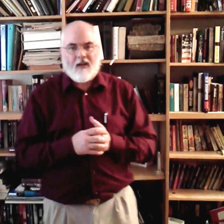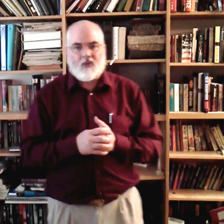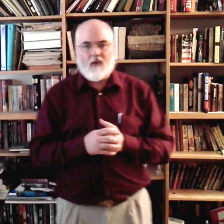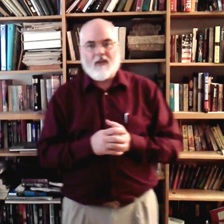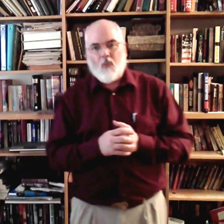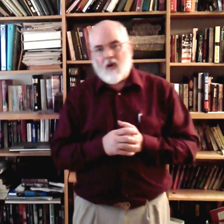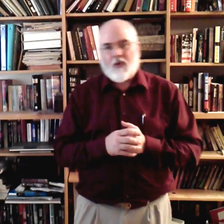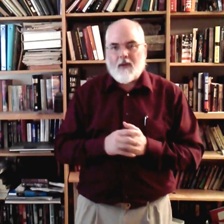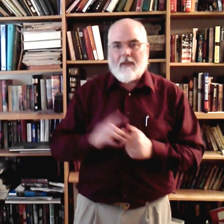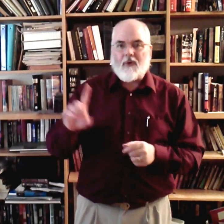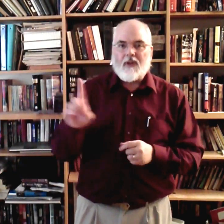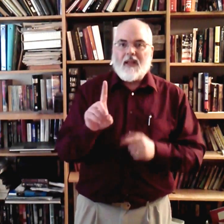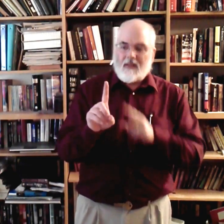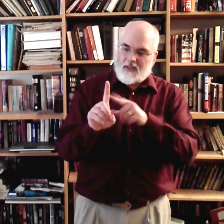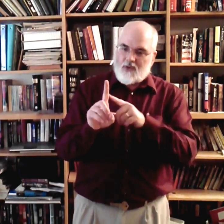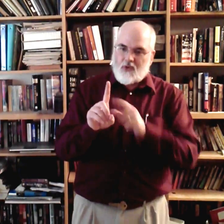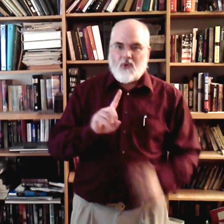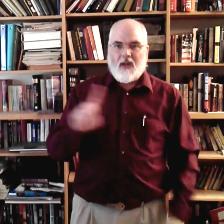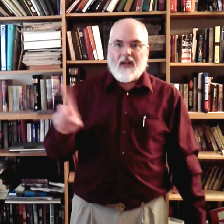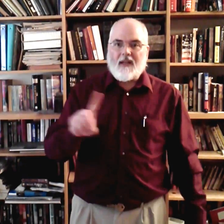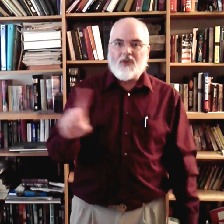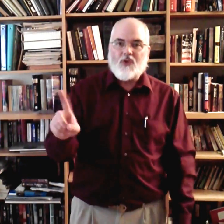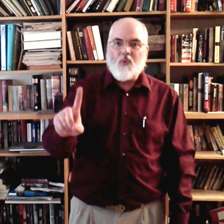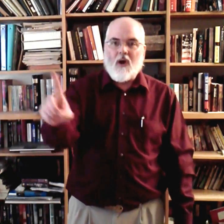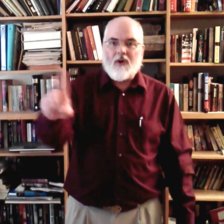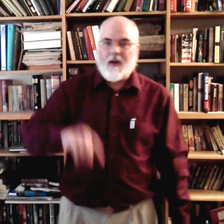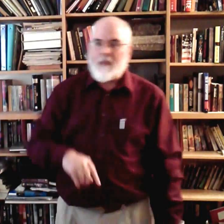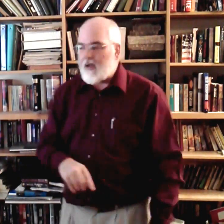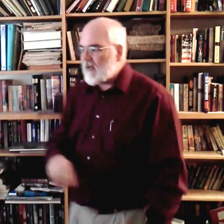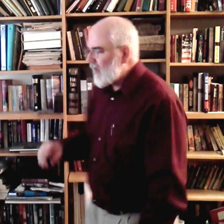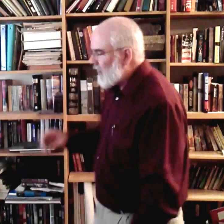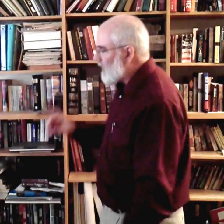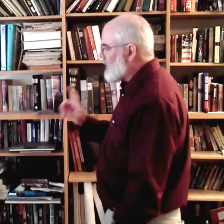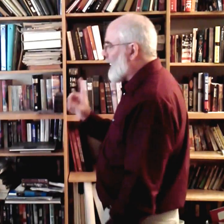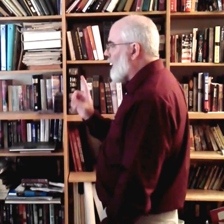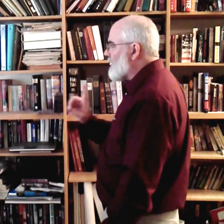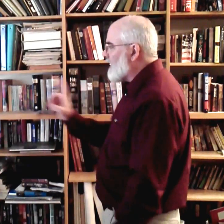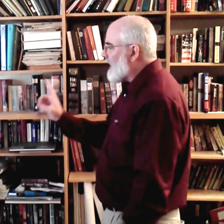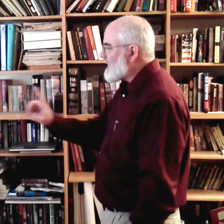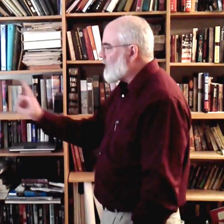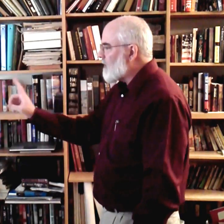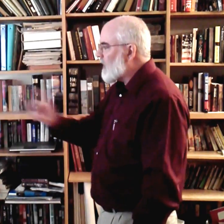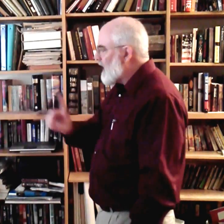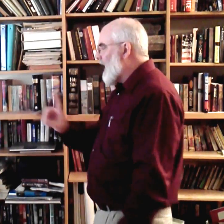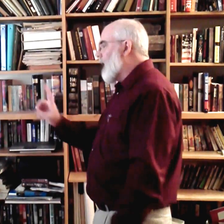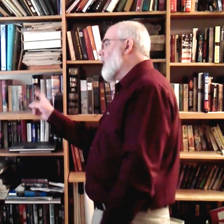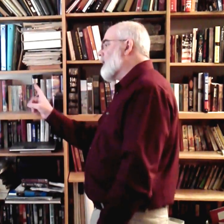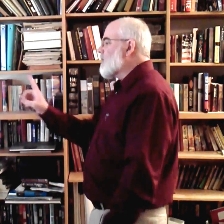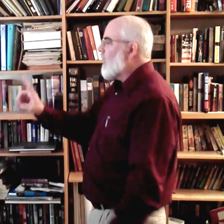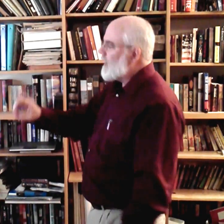sort of as wandering about. This is you and this is you wandering about. I'm go sideways so can kind of see what I'm doing. I'm going this way and that